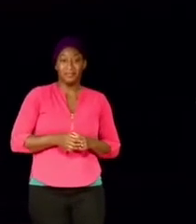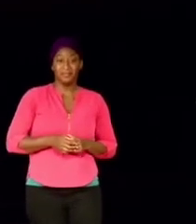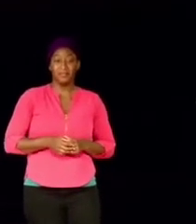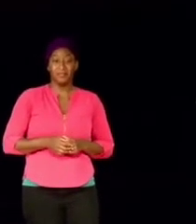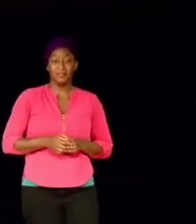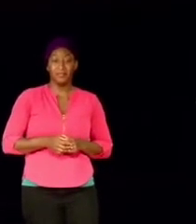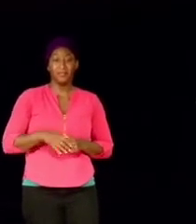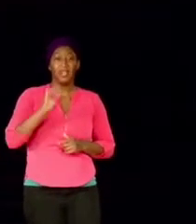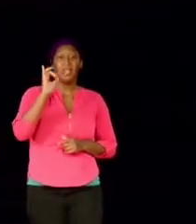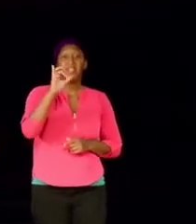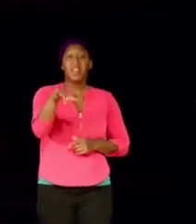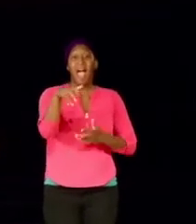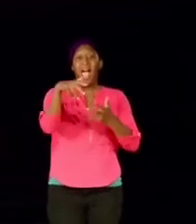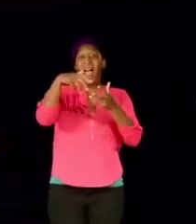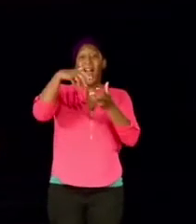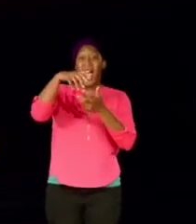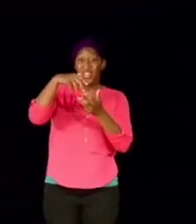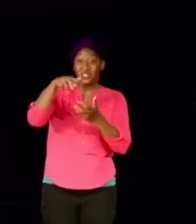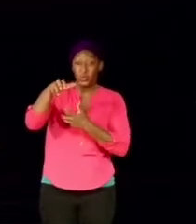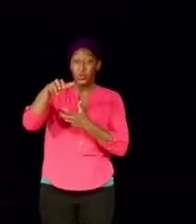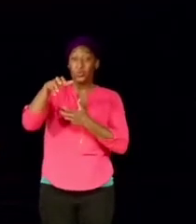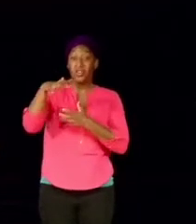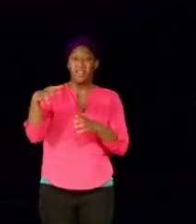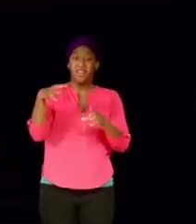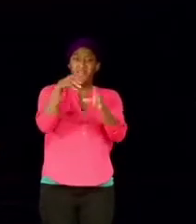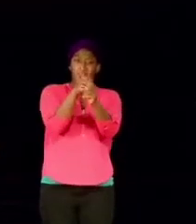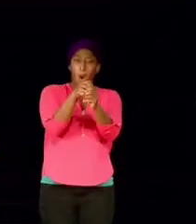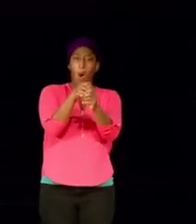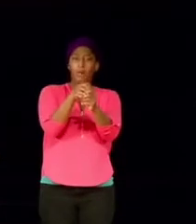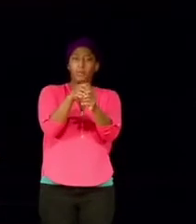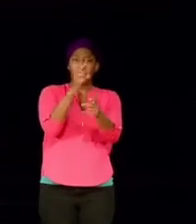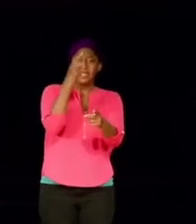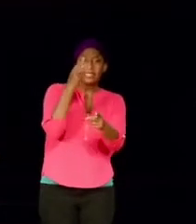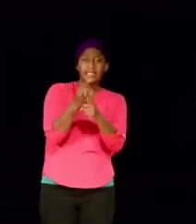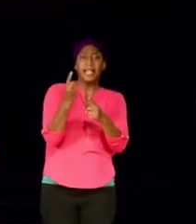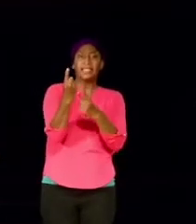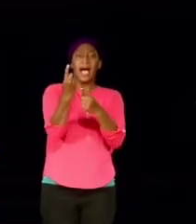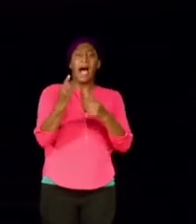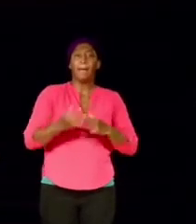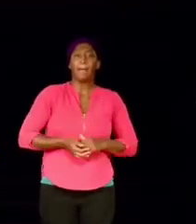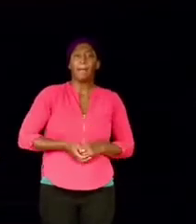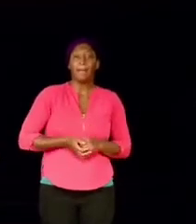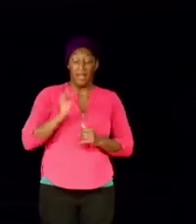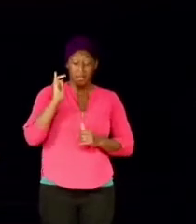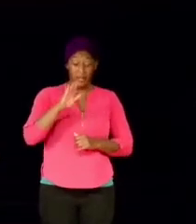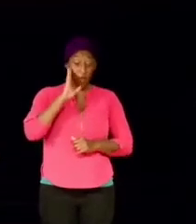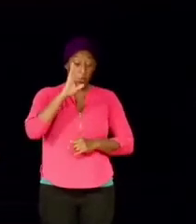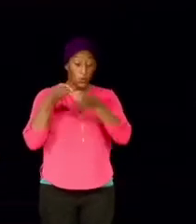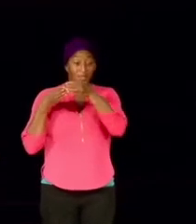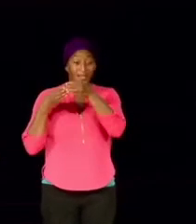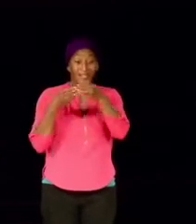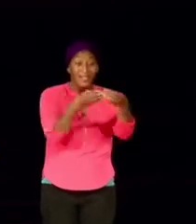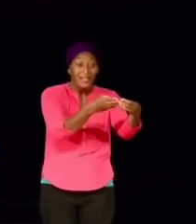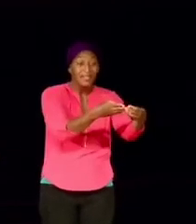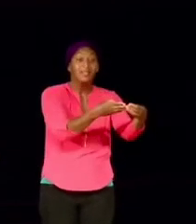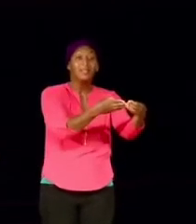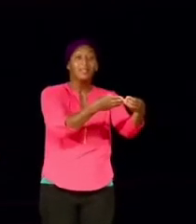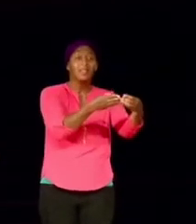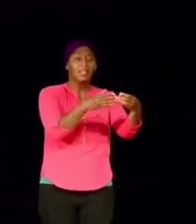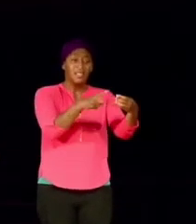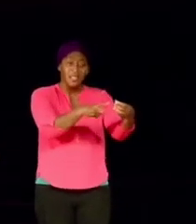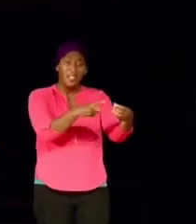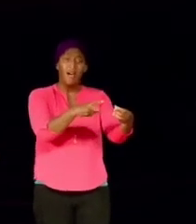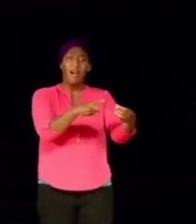The laughter in set time leads me to the leverage